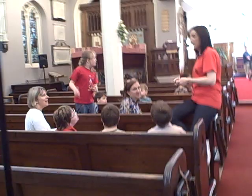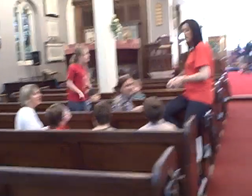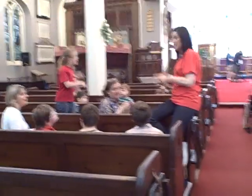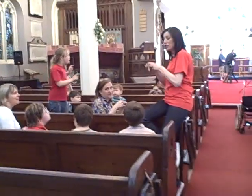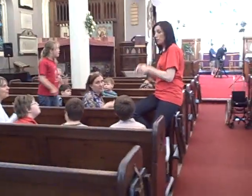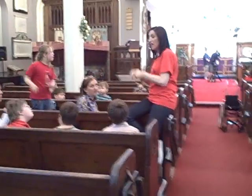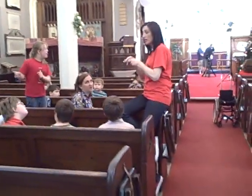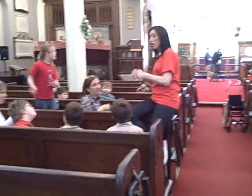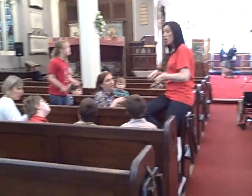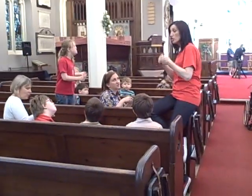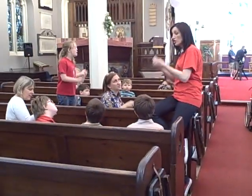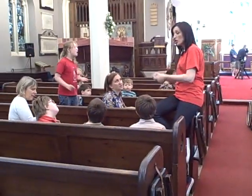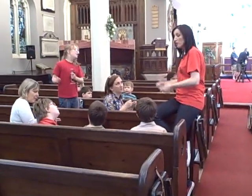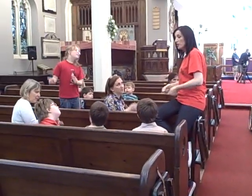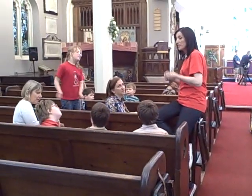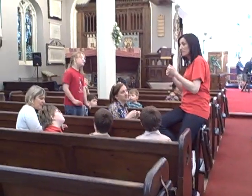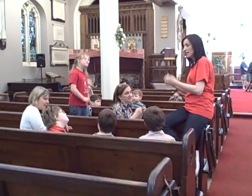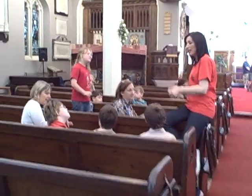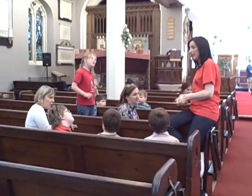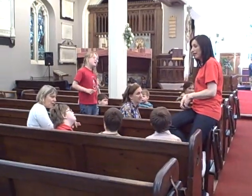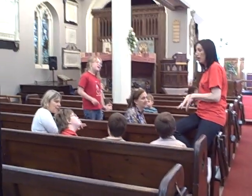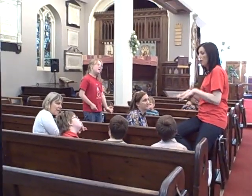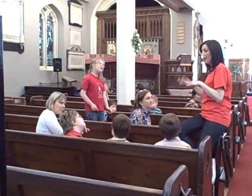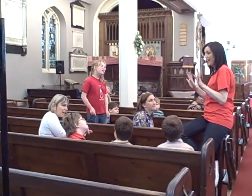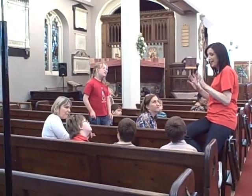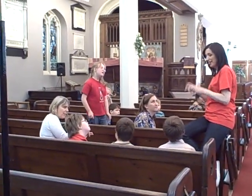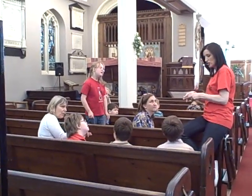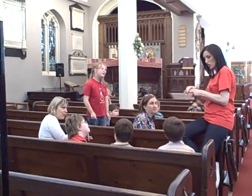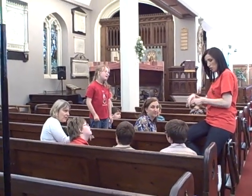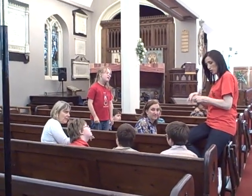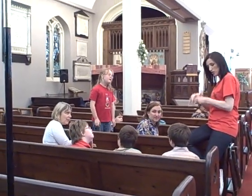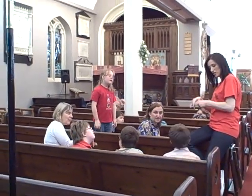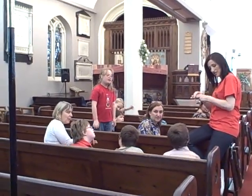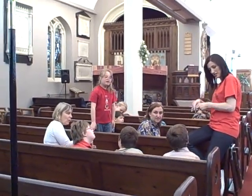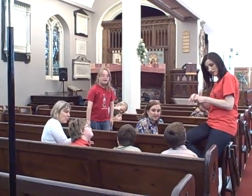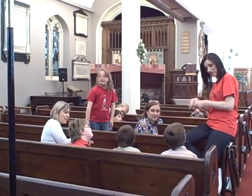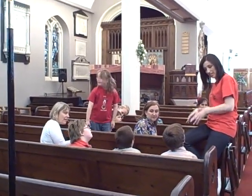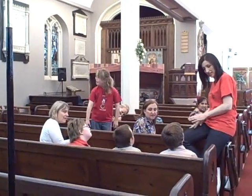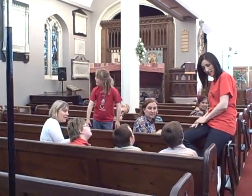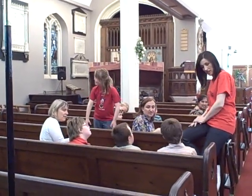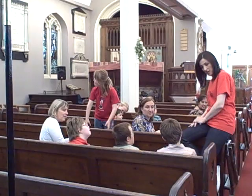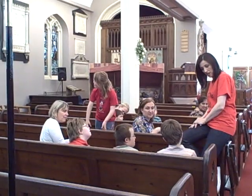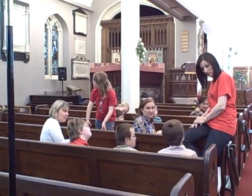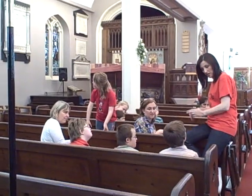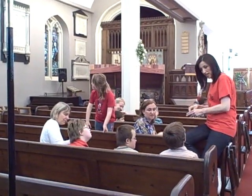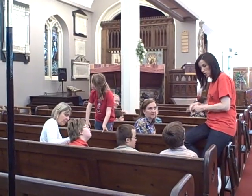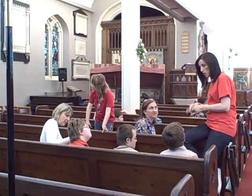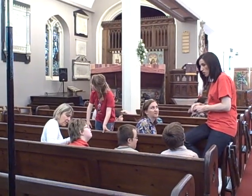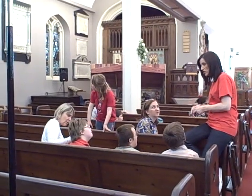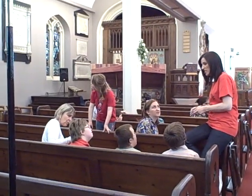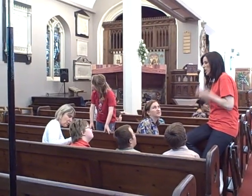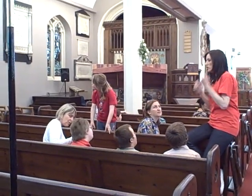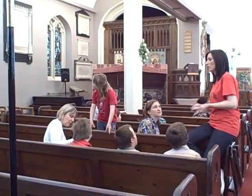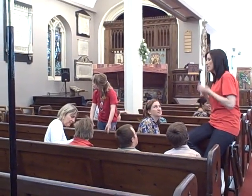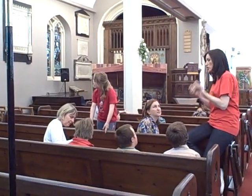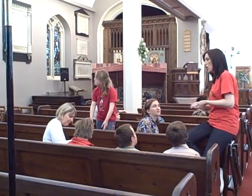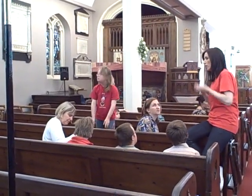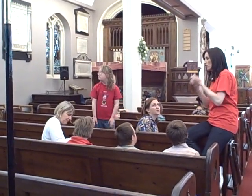One more so you're going to say, hey, you're awesome, it's lovely. Hey, it's a nice toilet,